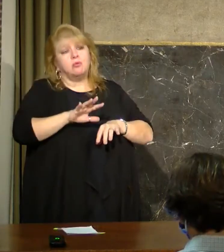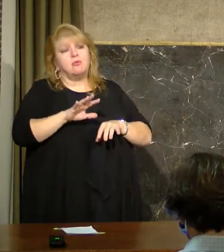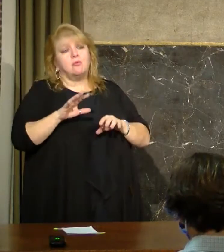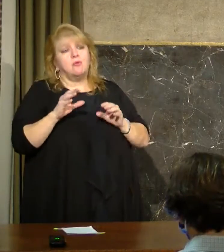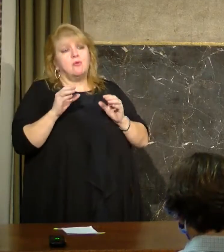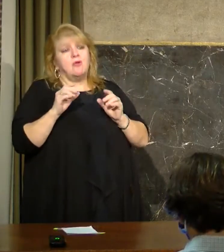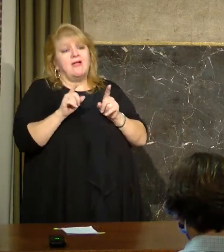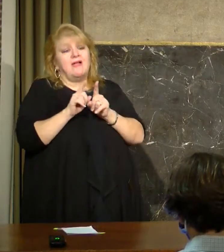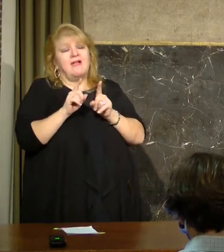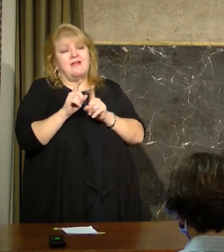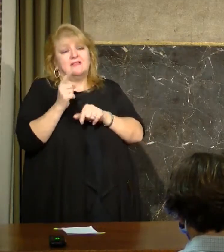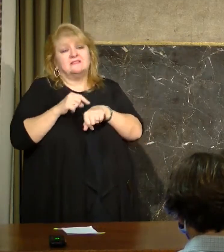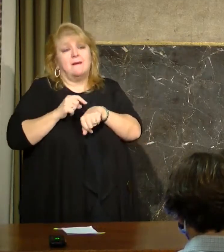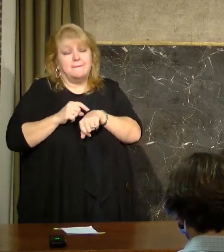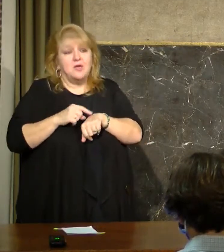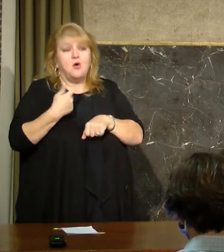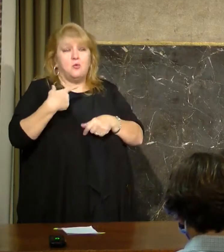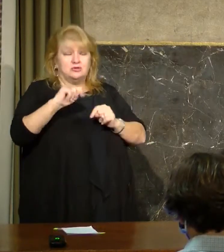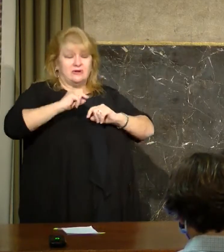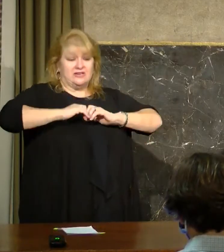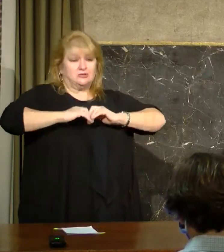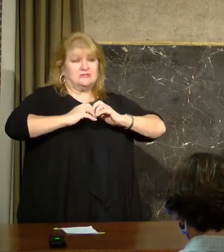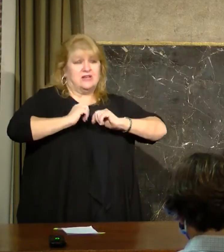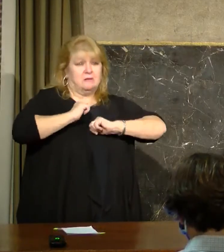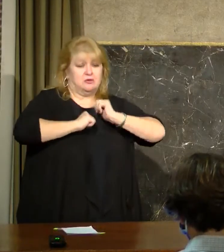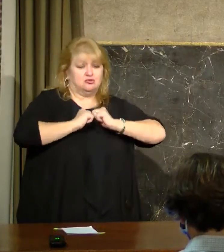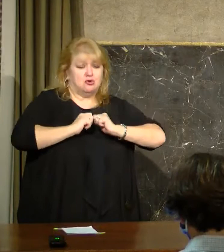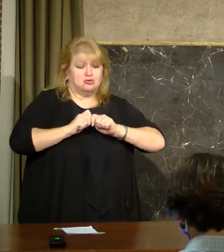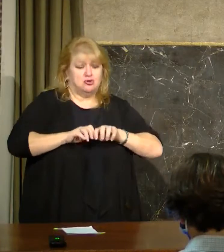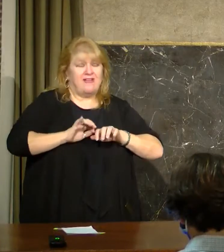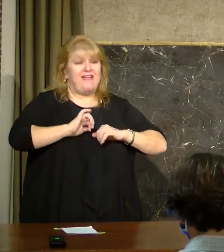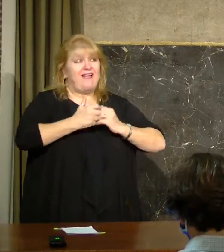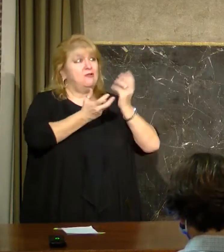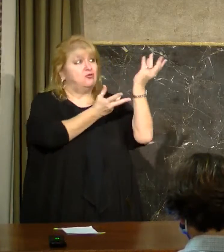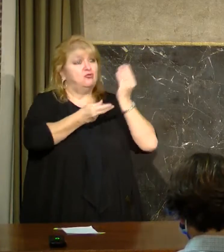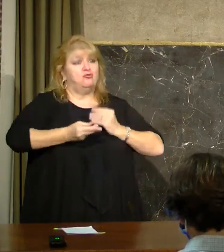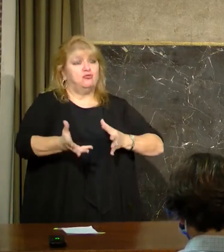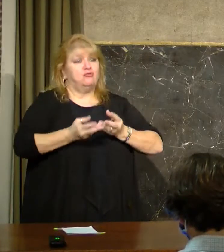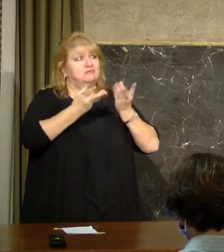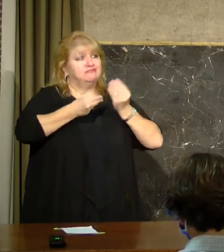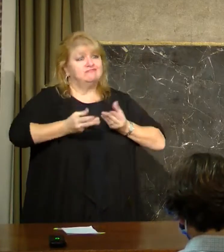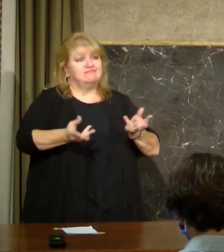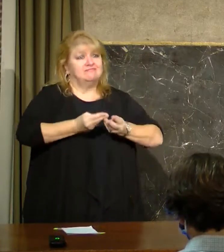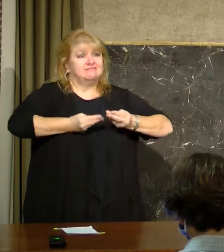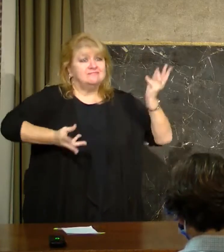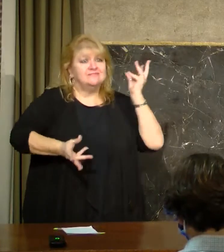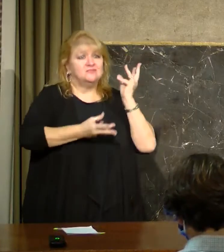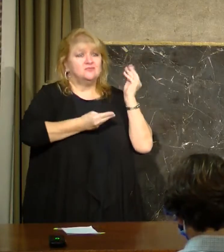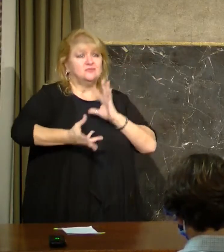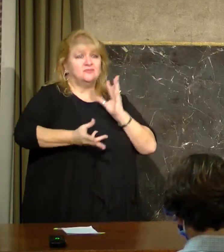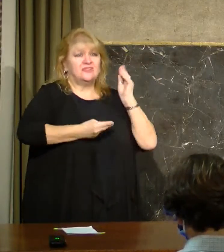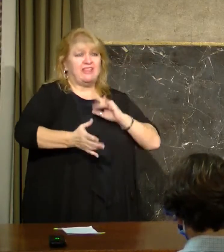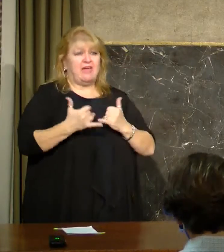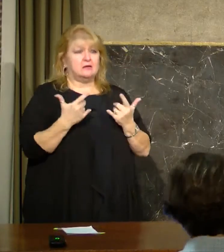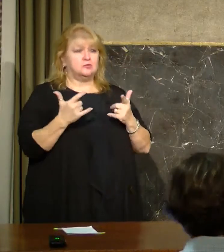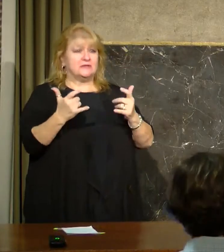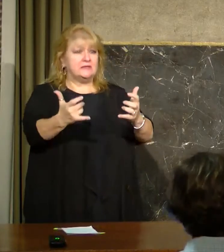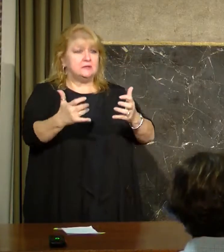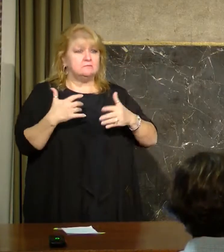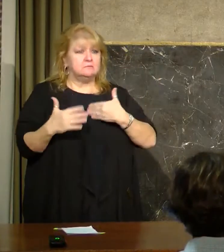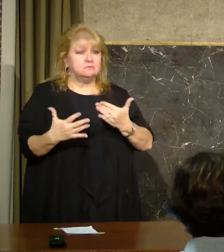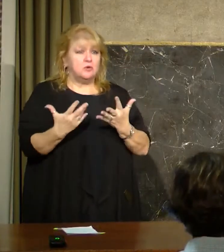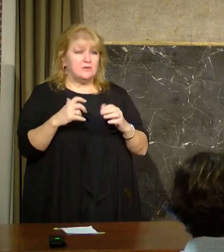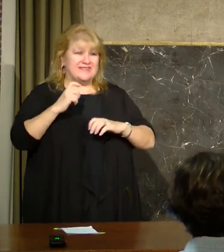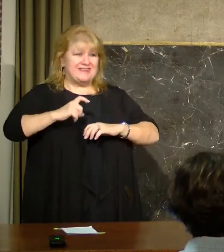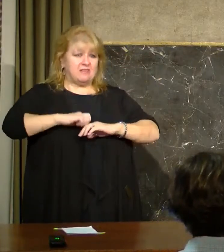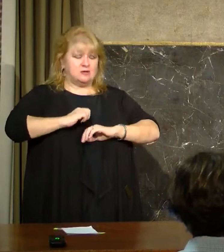trying to get the infrastructure right so that we can just dial it up over time and make sure that more people are being vaccinated. Absolutely.